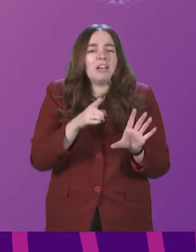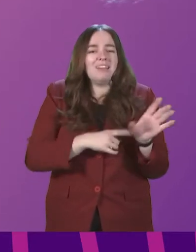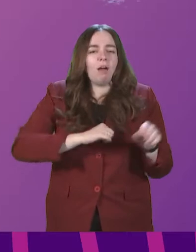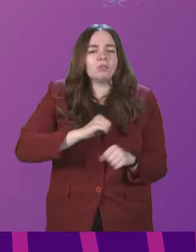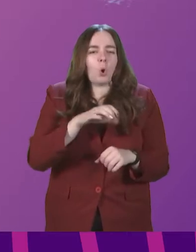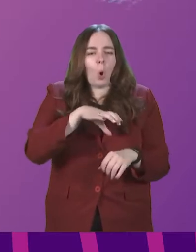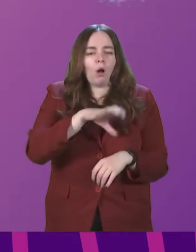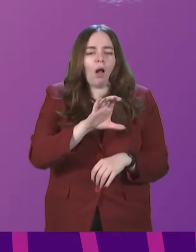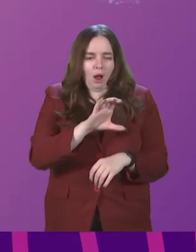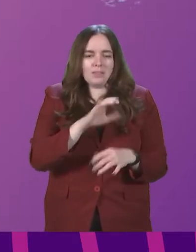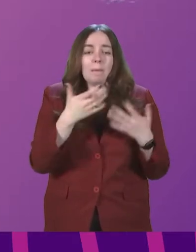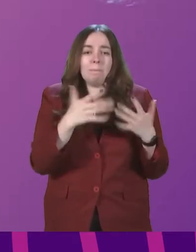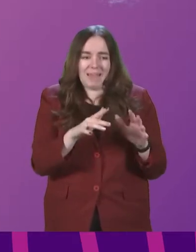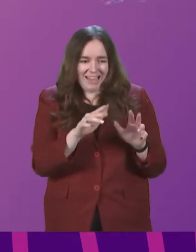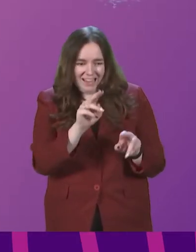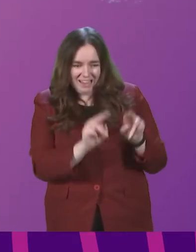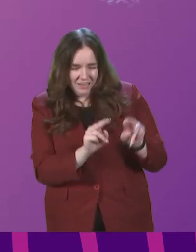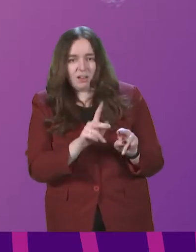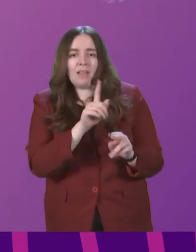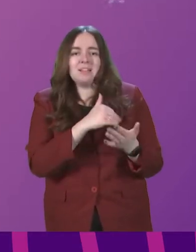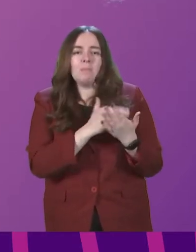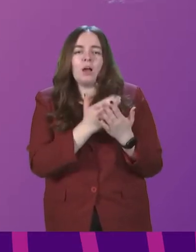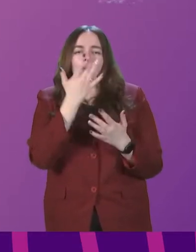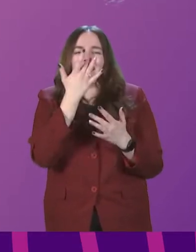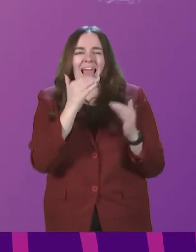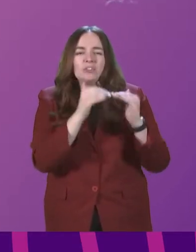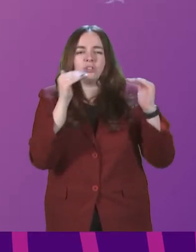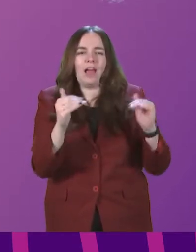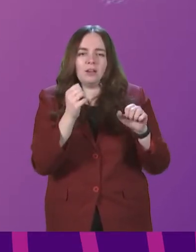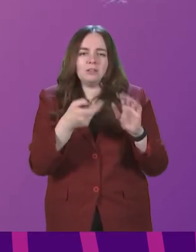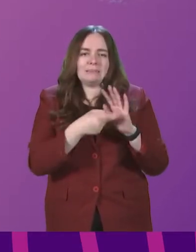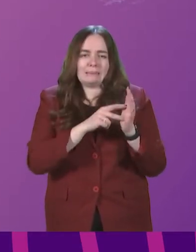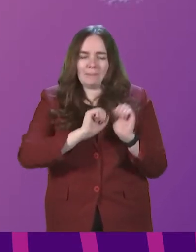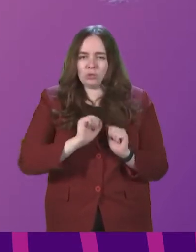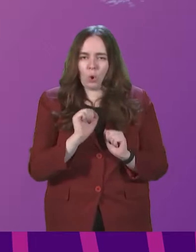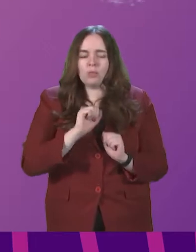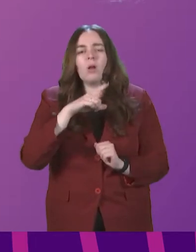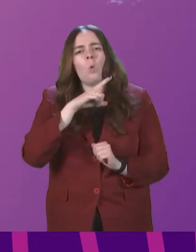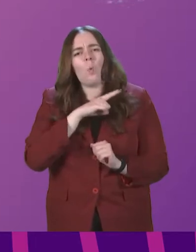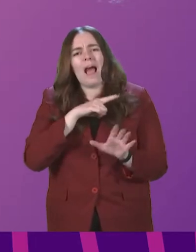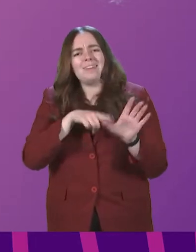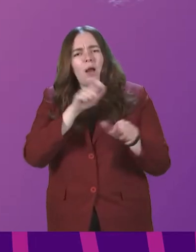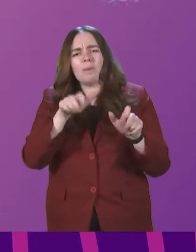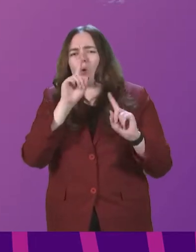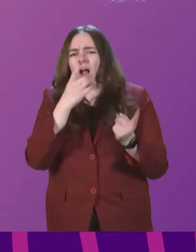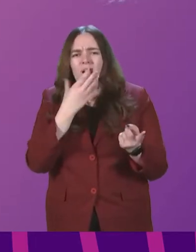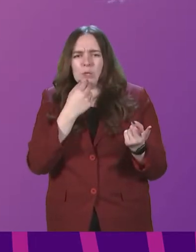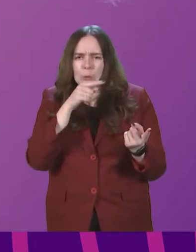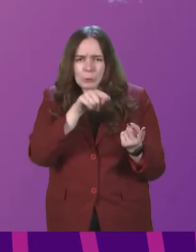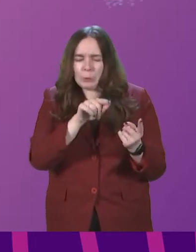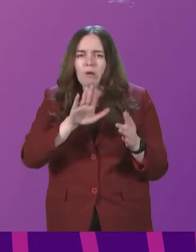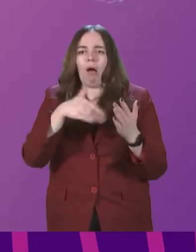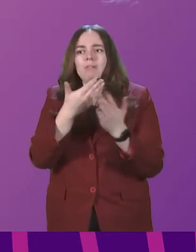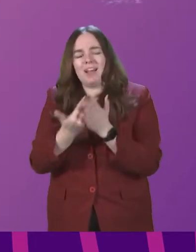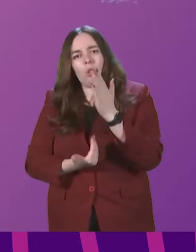has already been calculated and is part of the Age Standard Scheme in Scotland. Why can young people not use that until they receive their